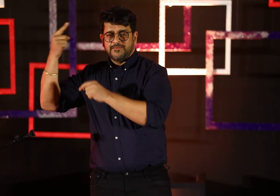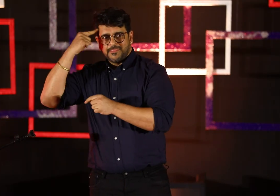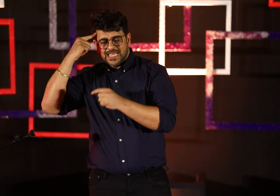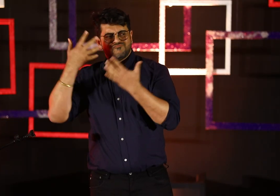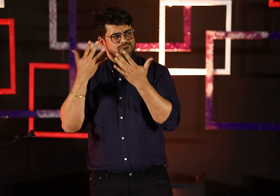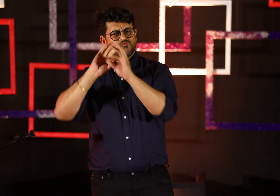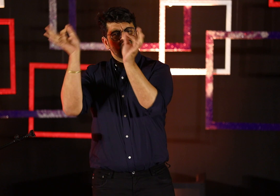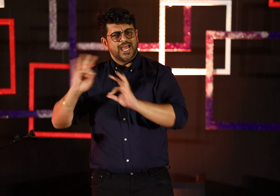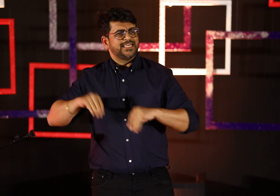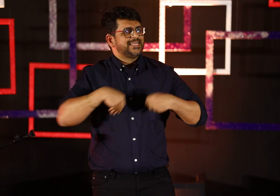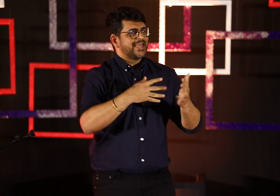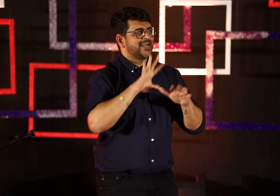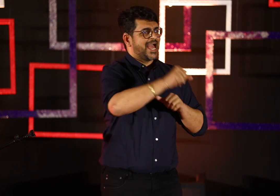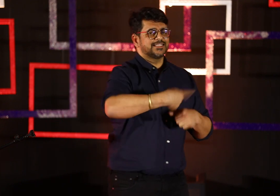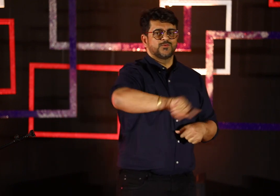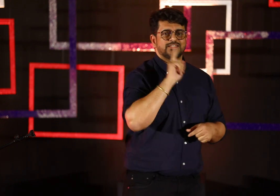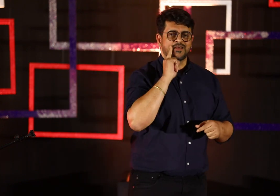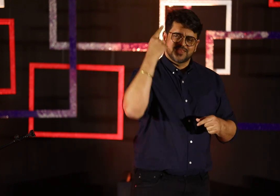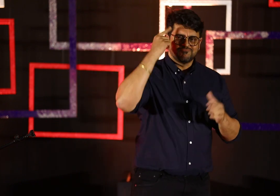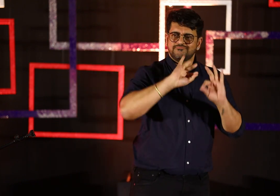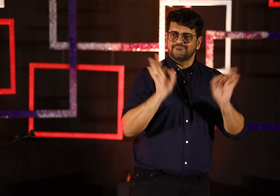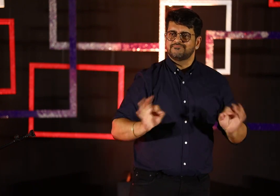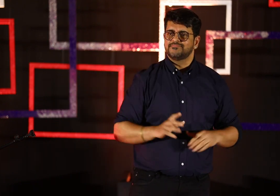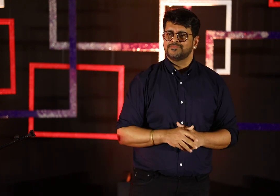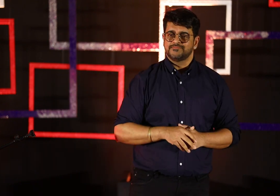Hearing people actually think that, yes, the law has been passed, accessibility has been passed, right?